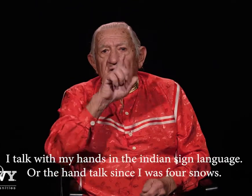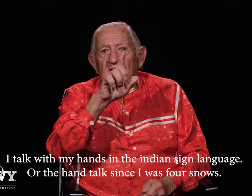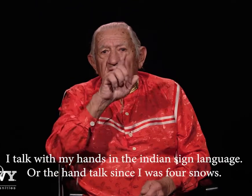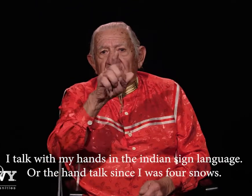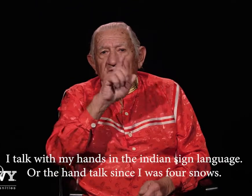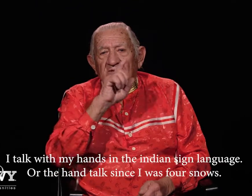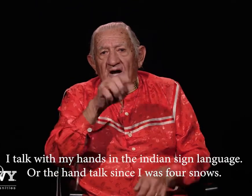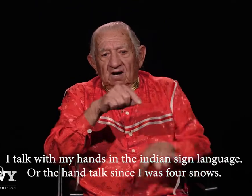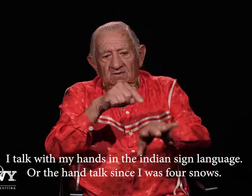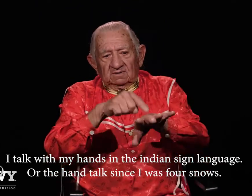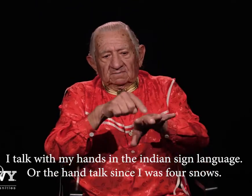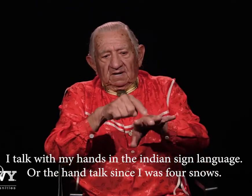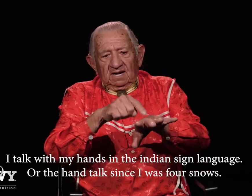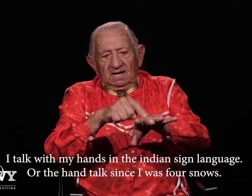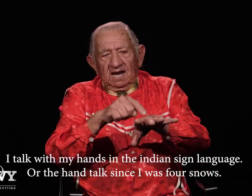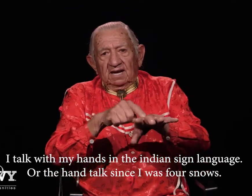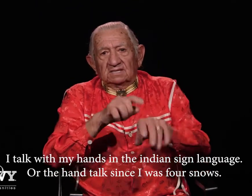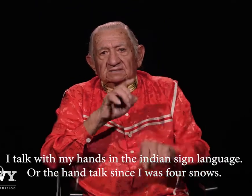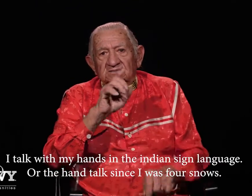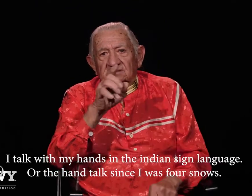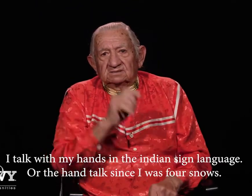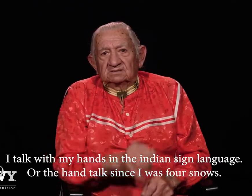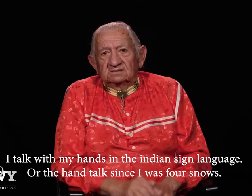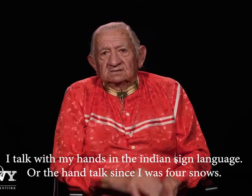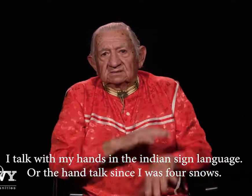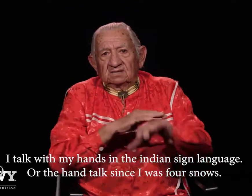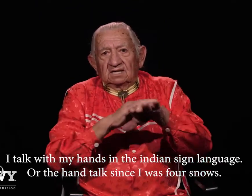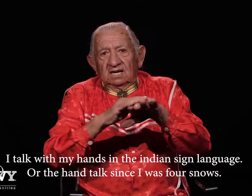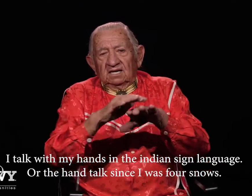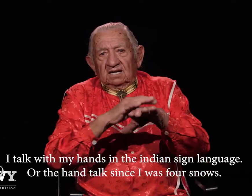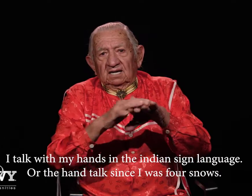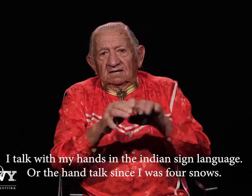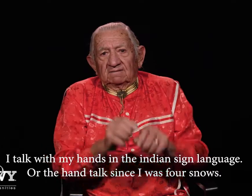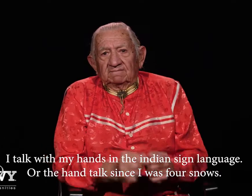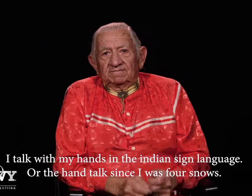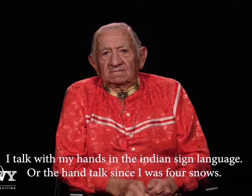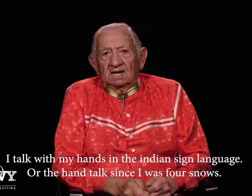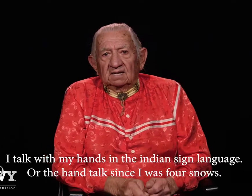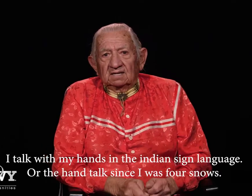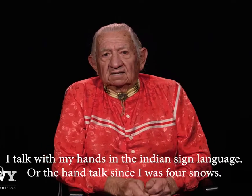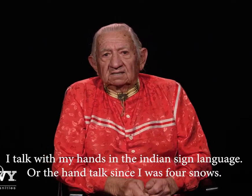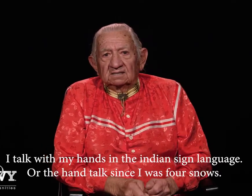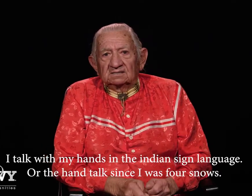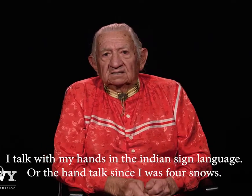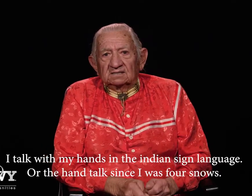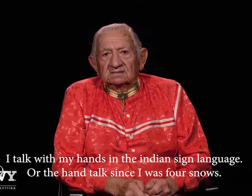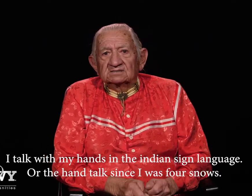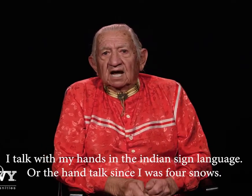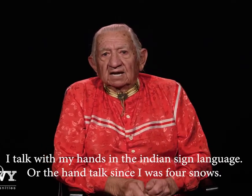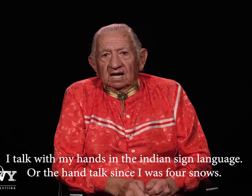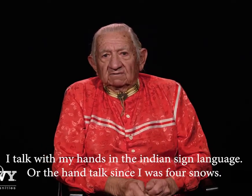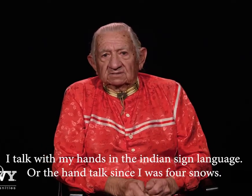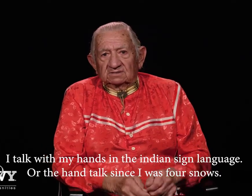talk with my hands in the Indian sign language